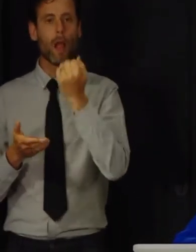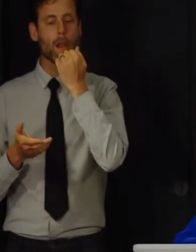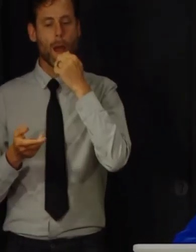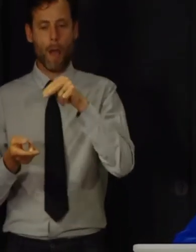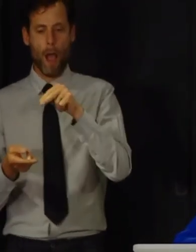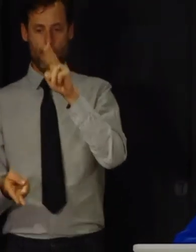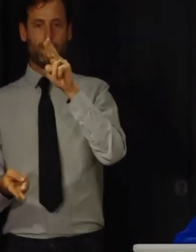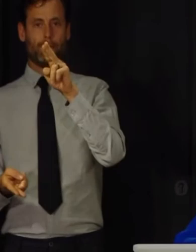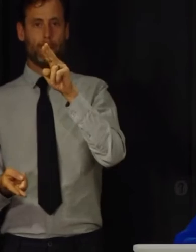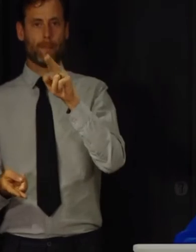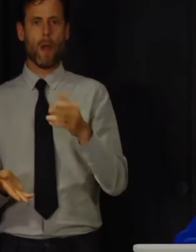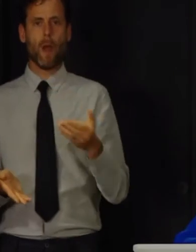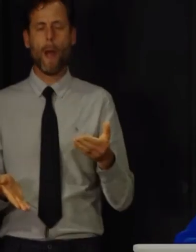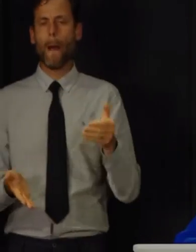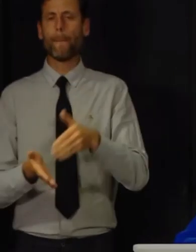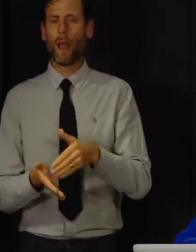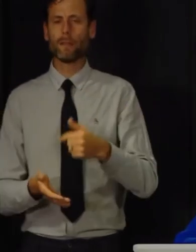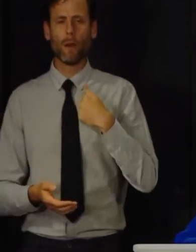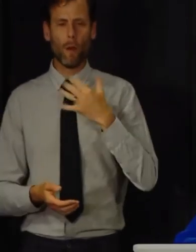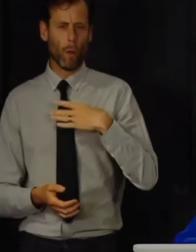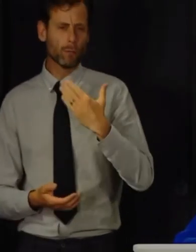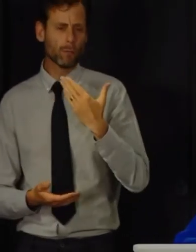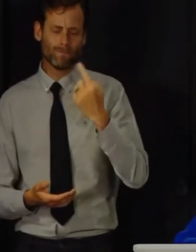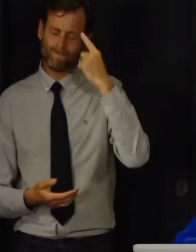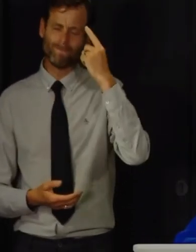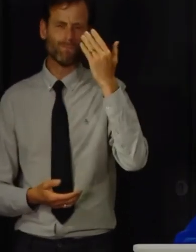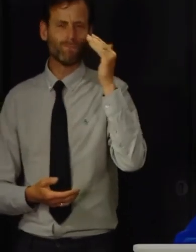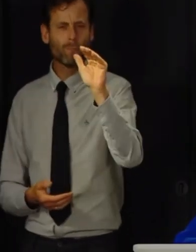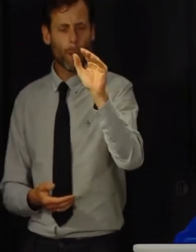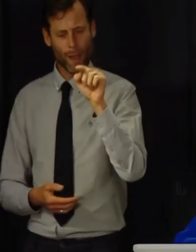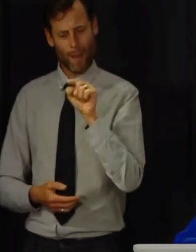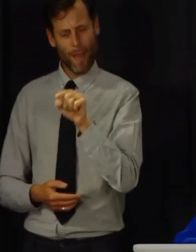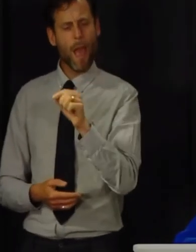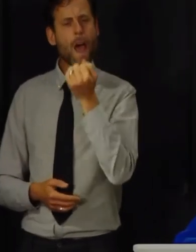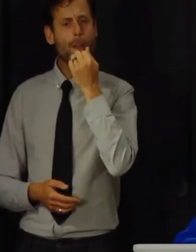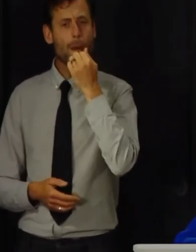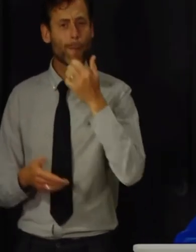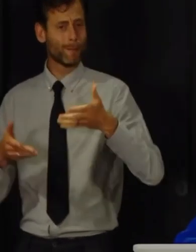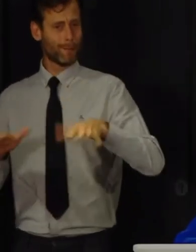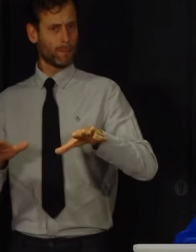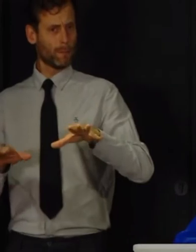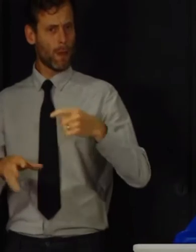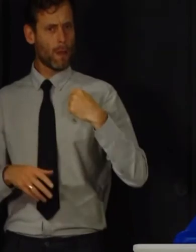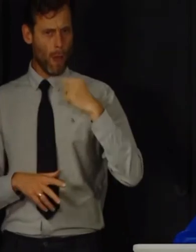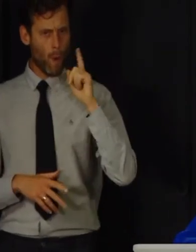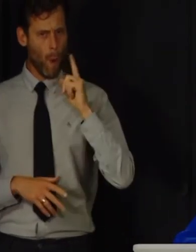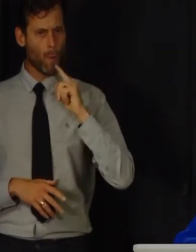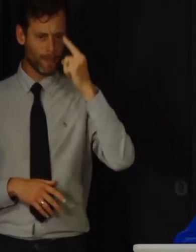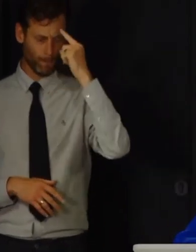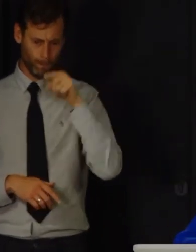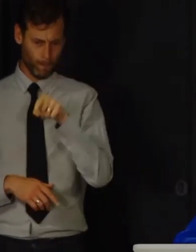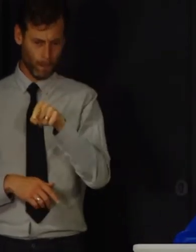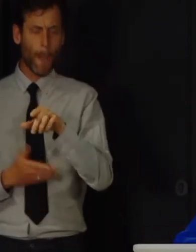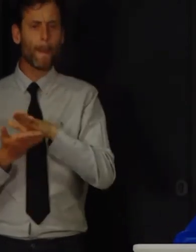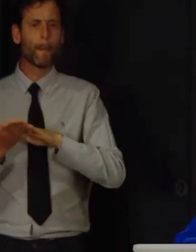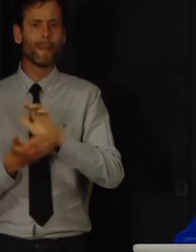numbers I'm reading out are not simply statistics. Every one of those 2,415 people who